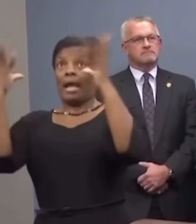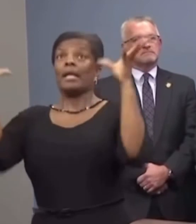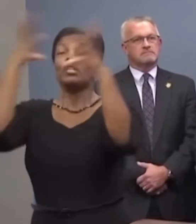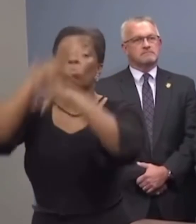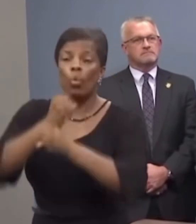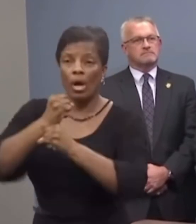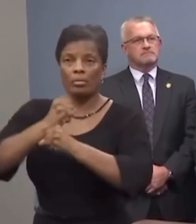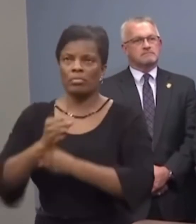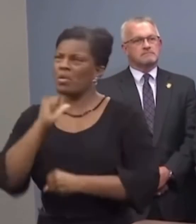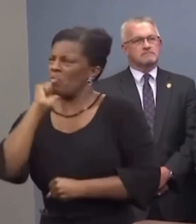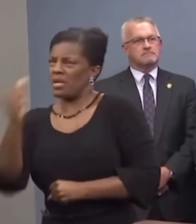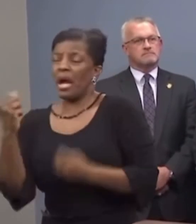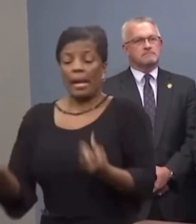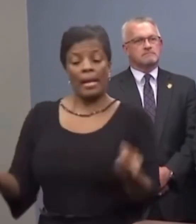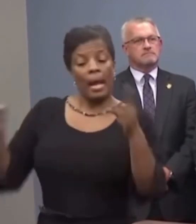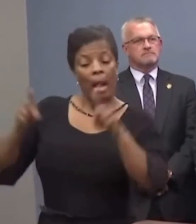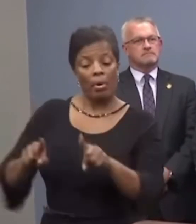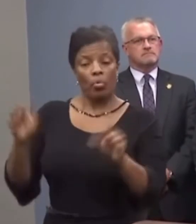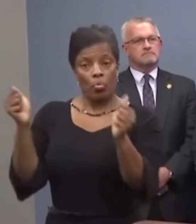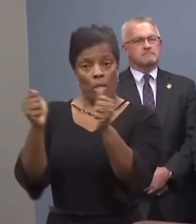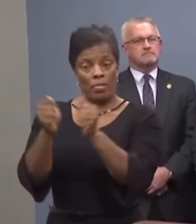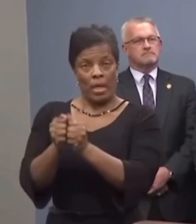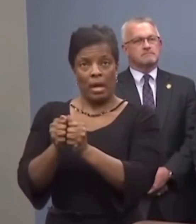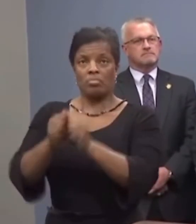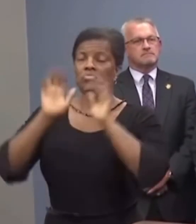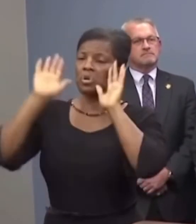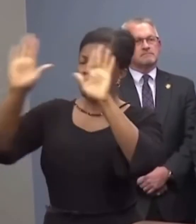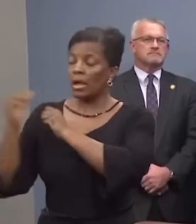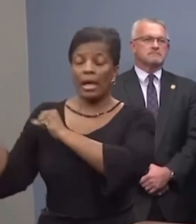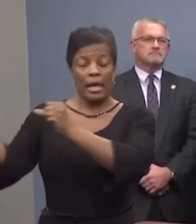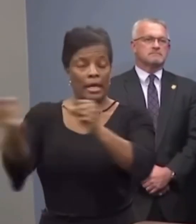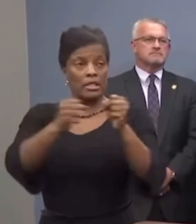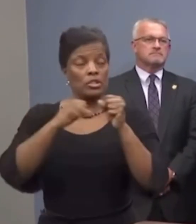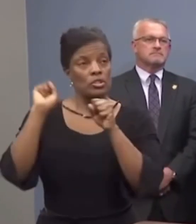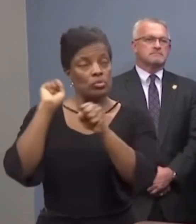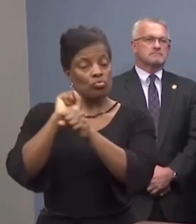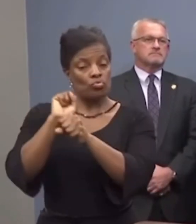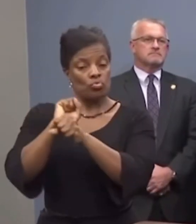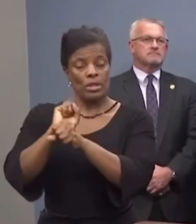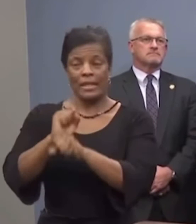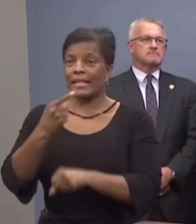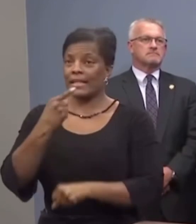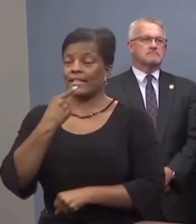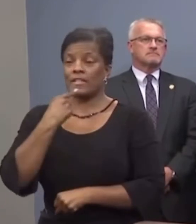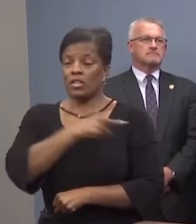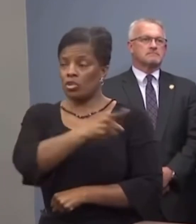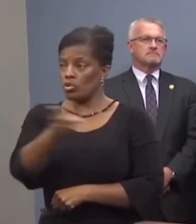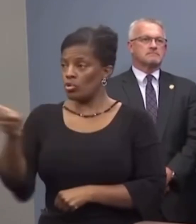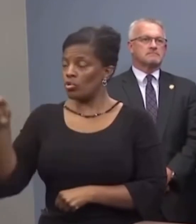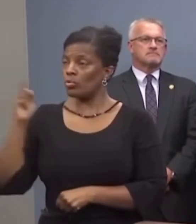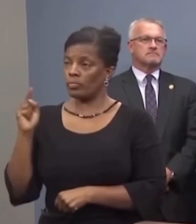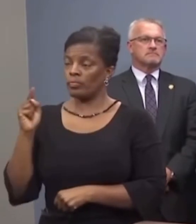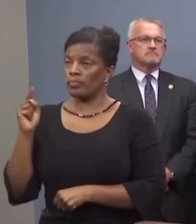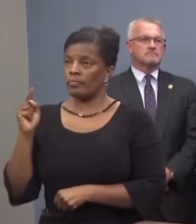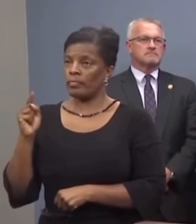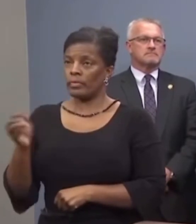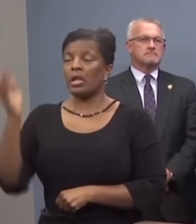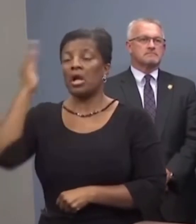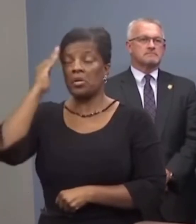It would not have happened without the amazing police work. I can't tell you – and I know I speak for the people of